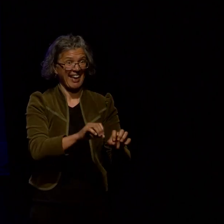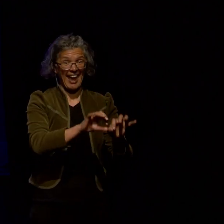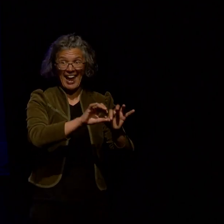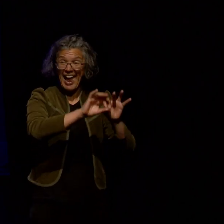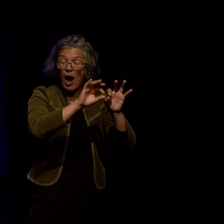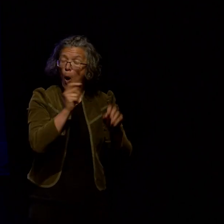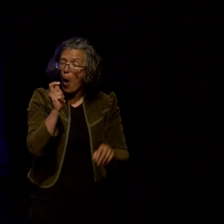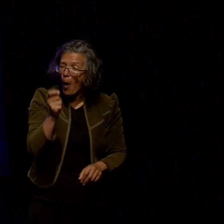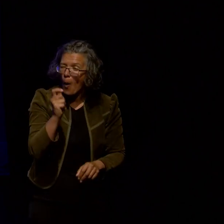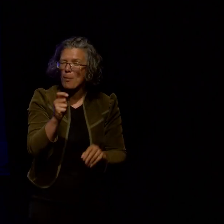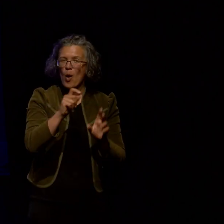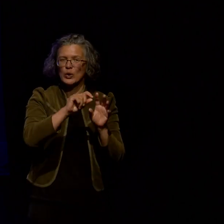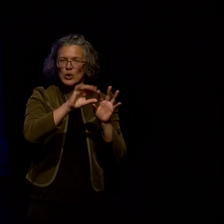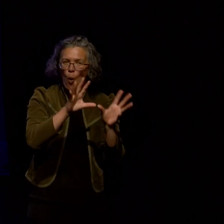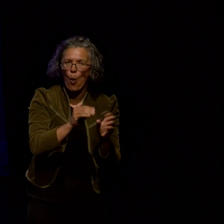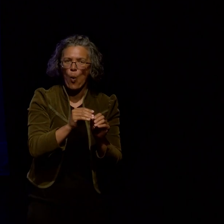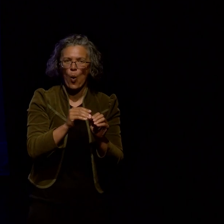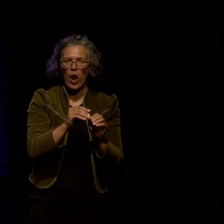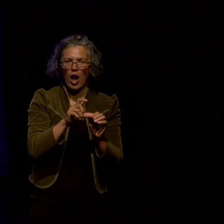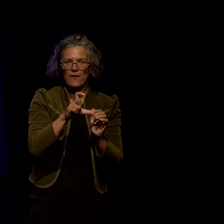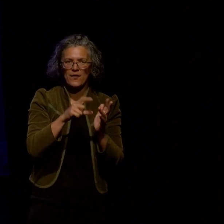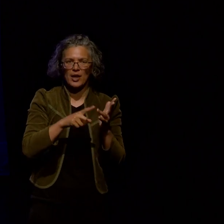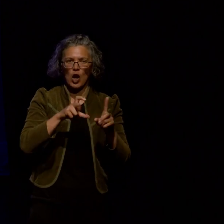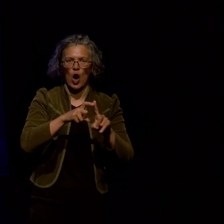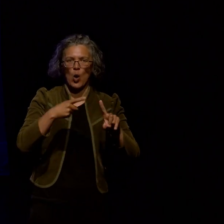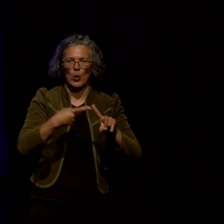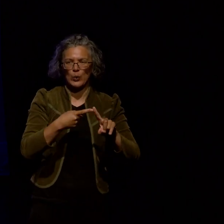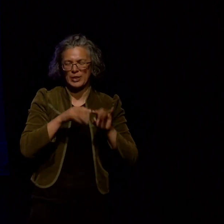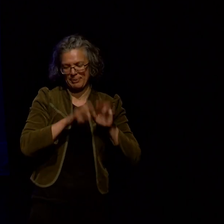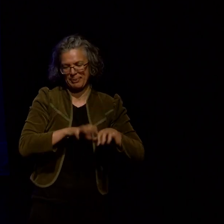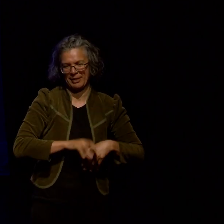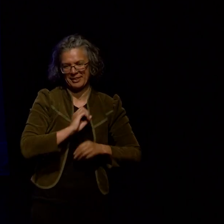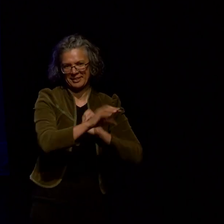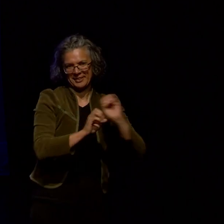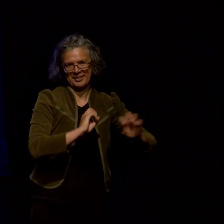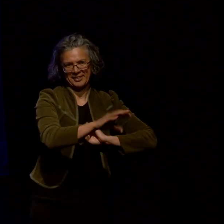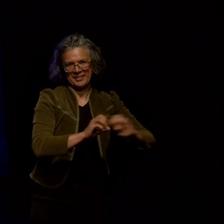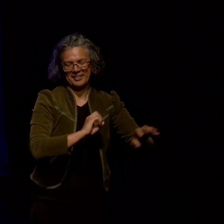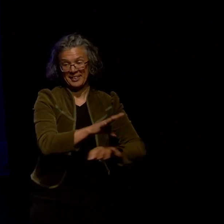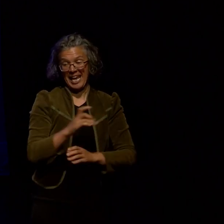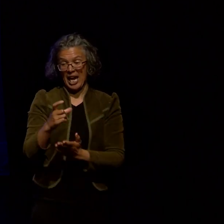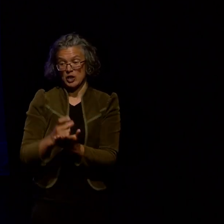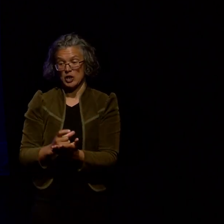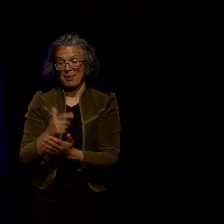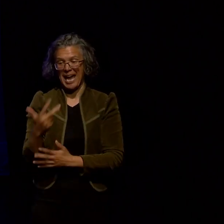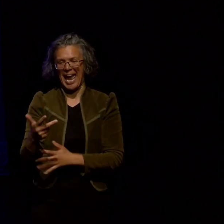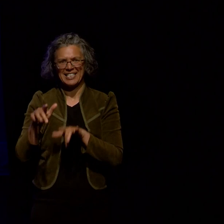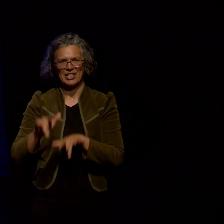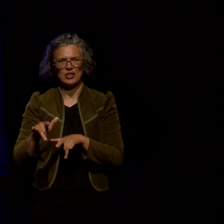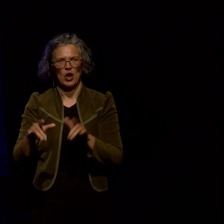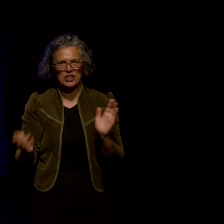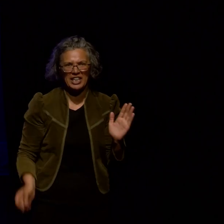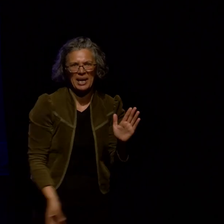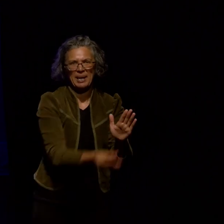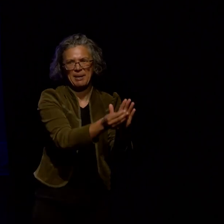almost all of the code it's been a very busy month and I haven't quite got chapter 8 in there but when I go